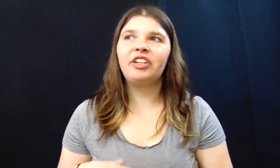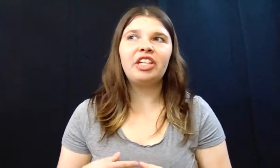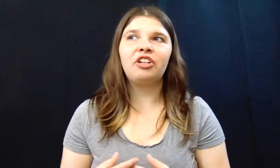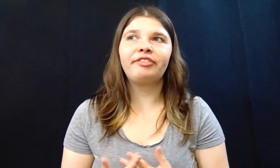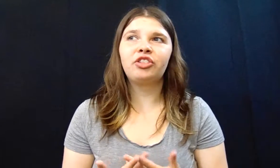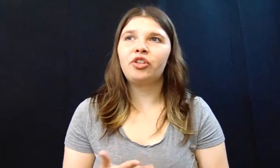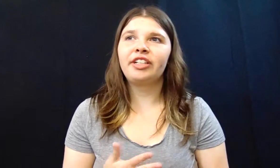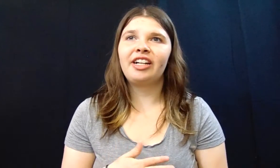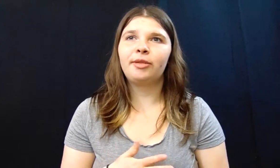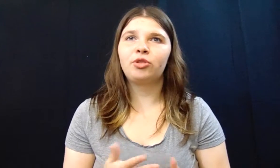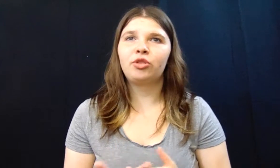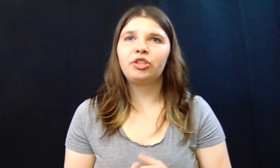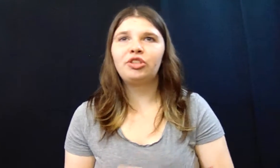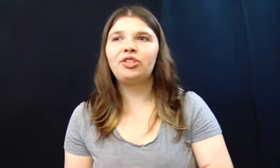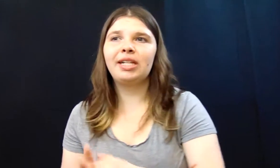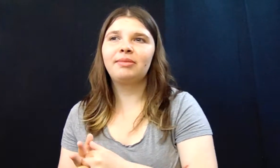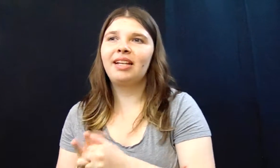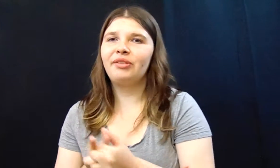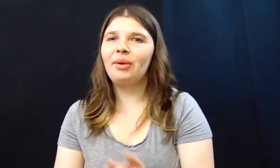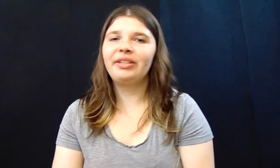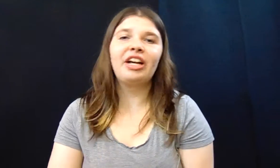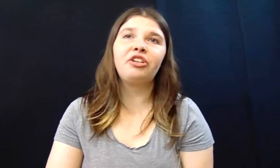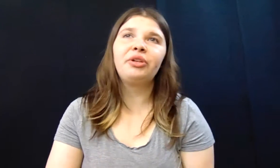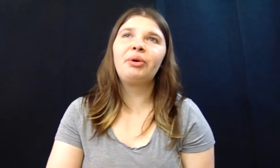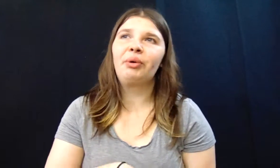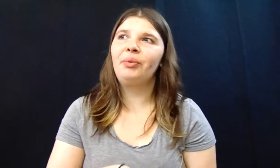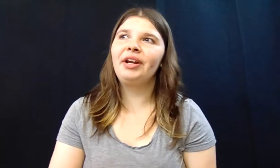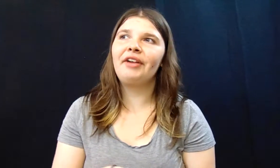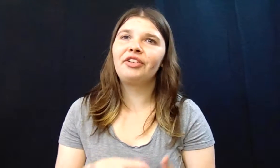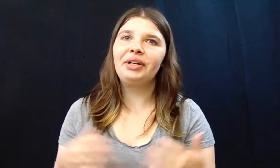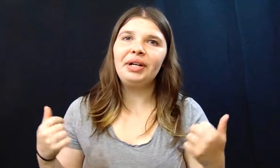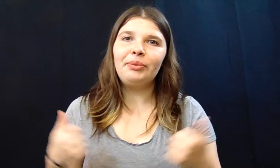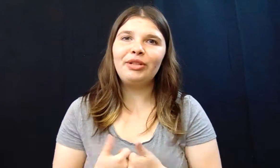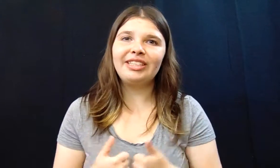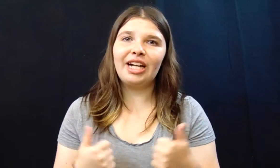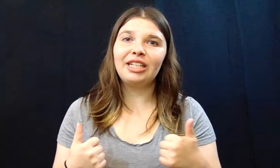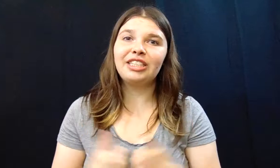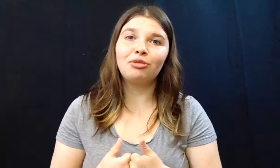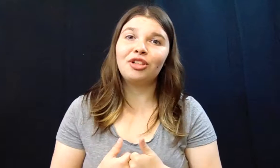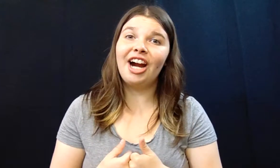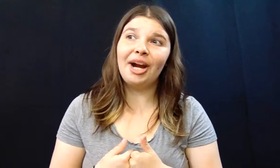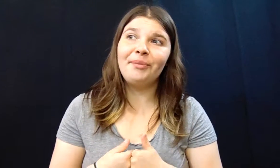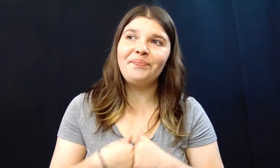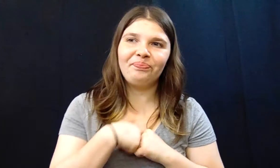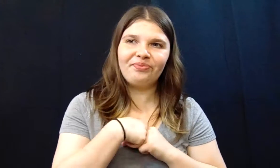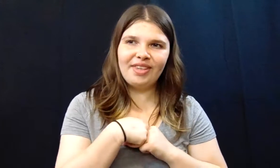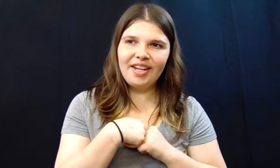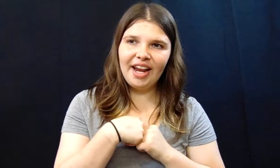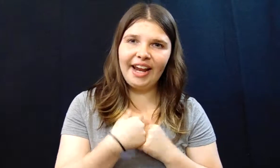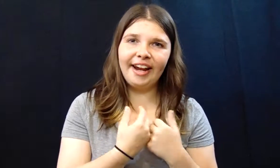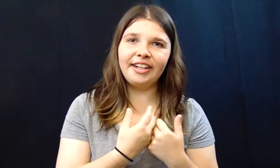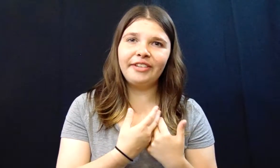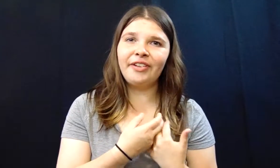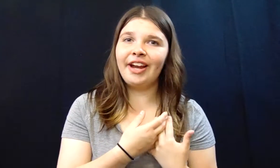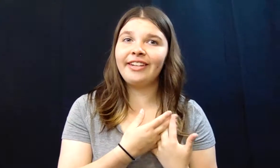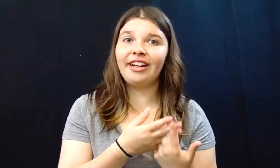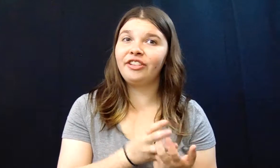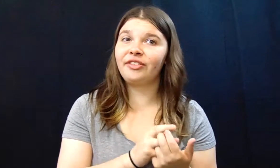video of story times or dreams that let me tell you or whatever please like and subscribe and if you have any other